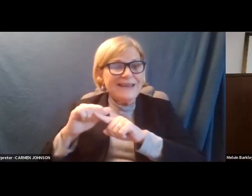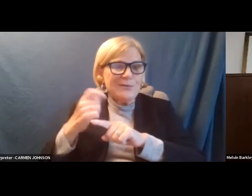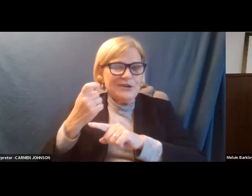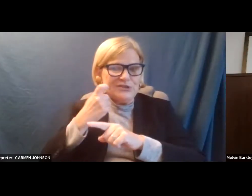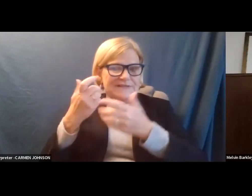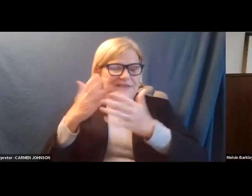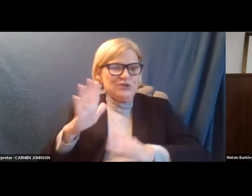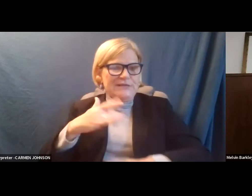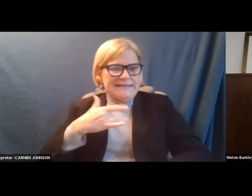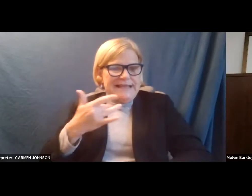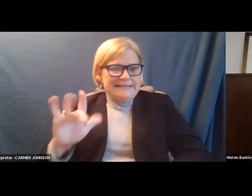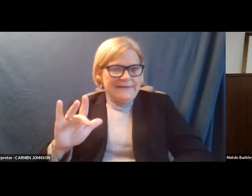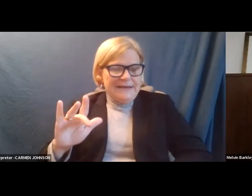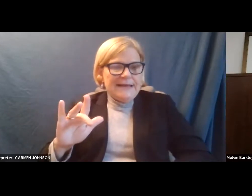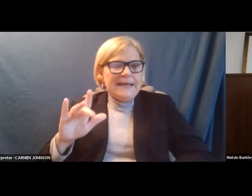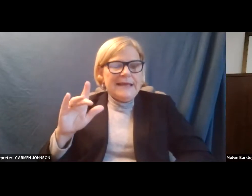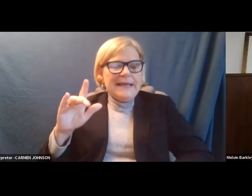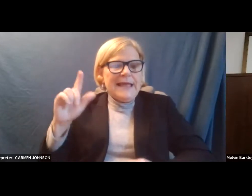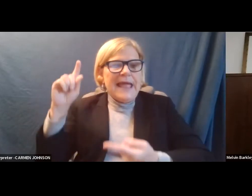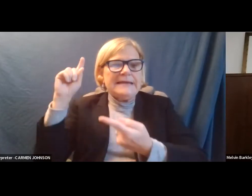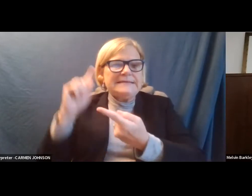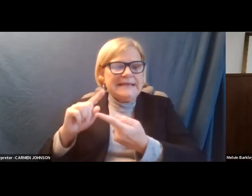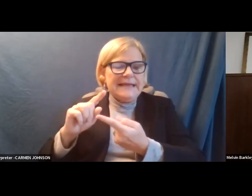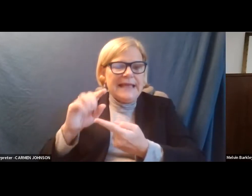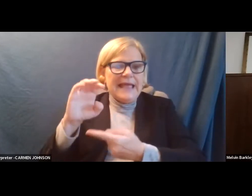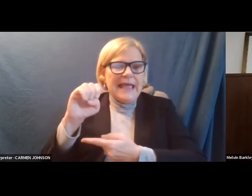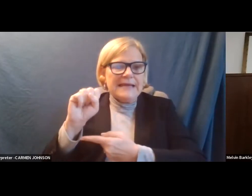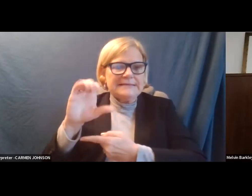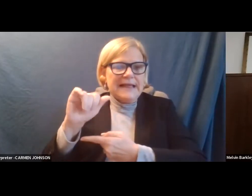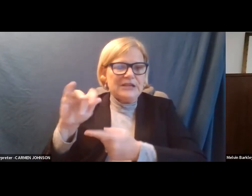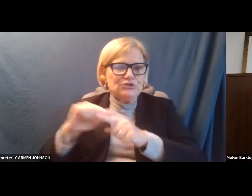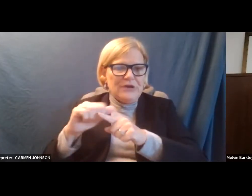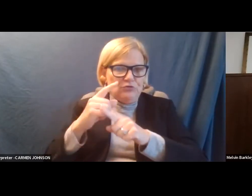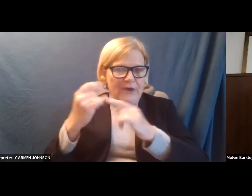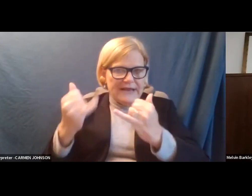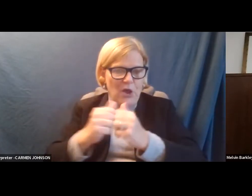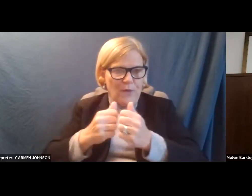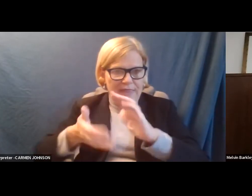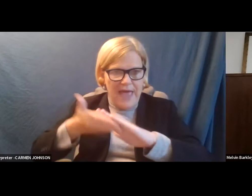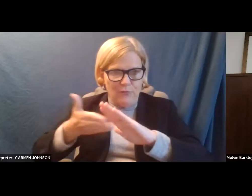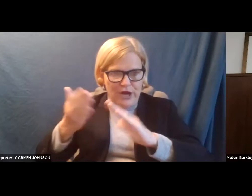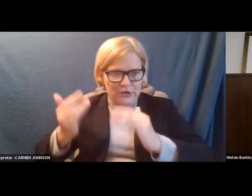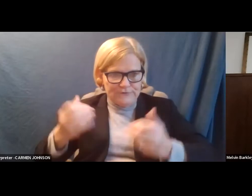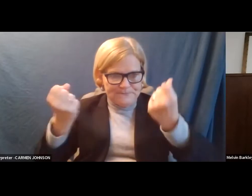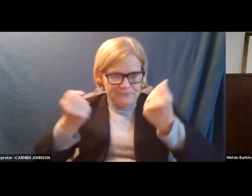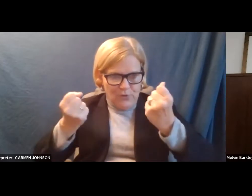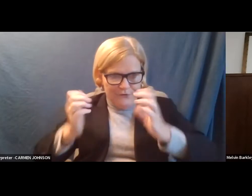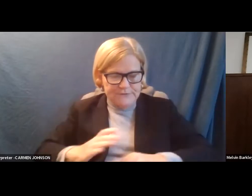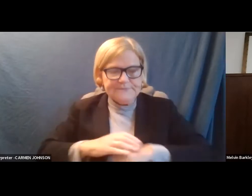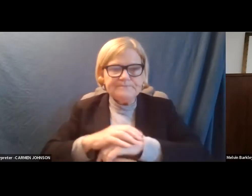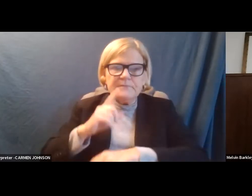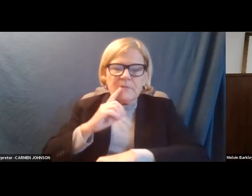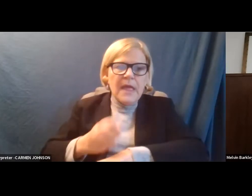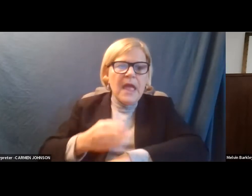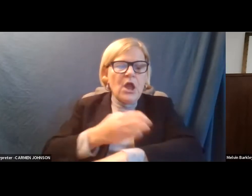of sensitivity and de-escalation training with our operators right now. Um, that training, we usually do some enhancement